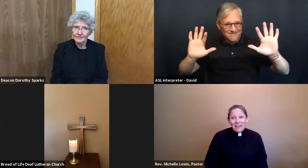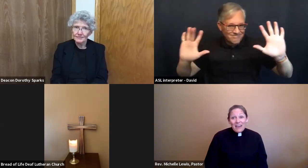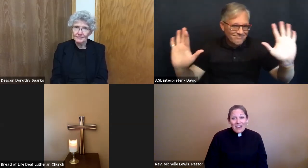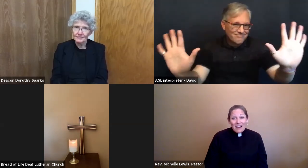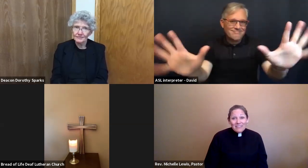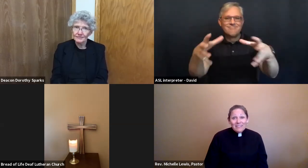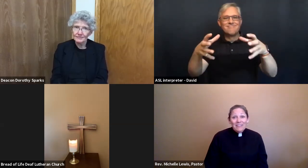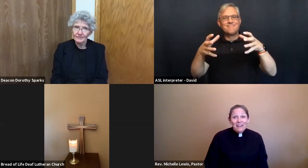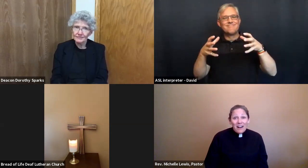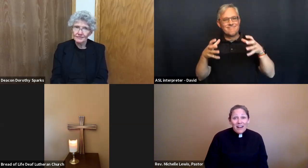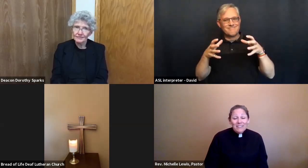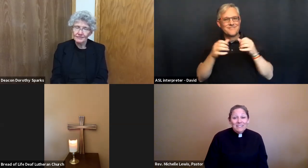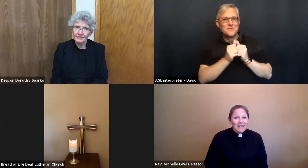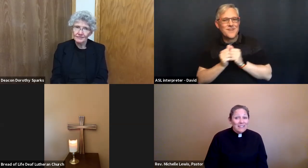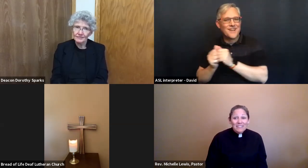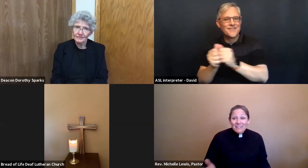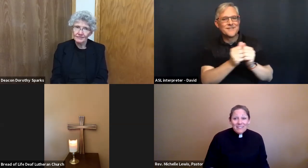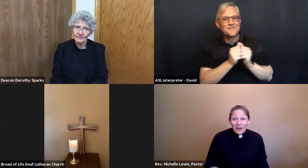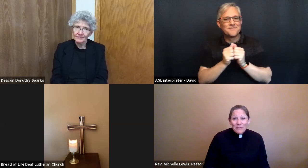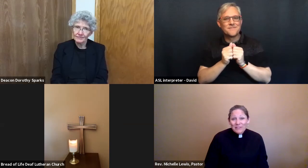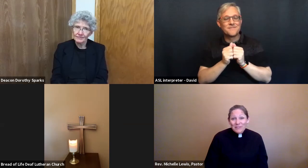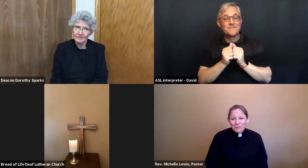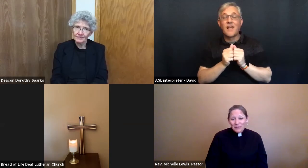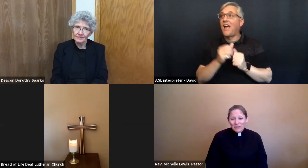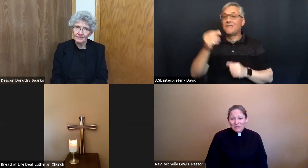and God sends us out into the world